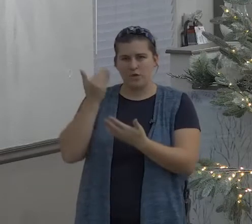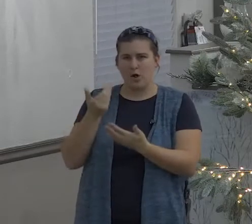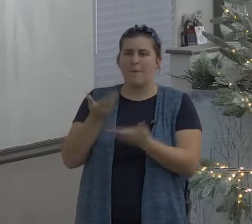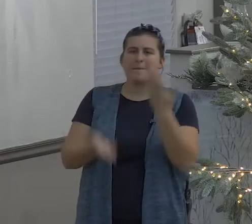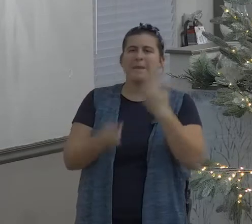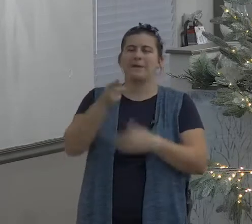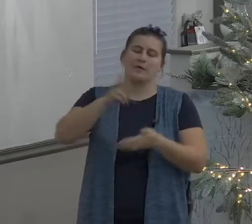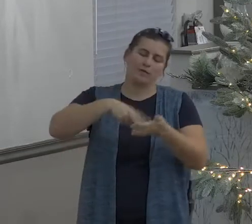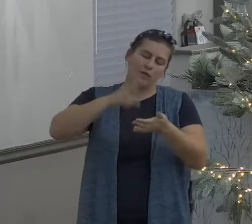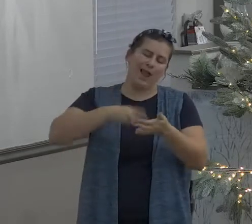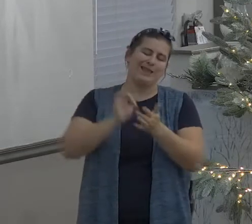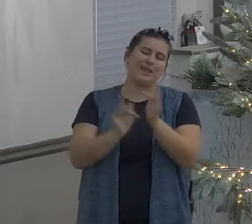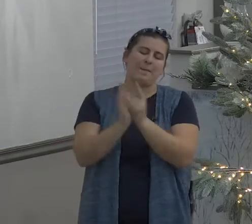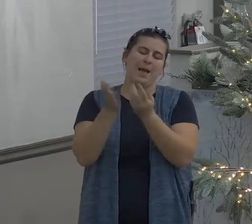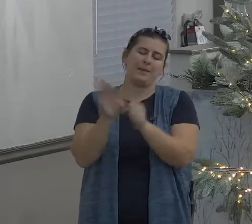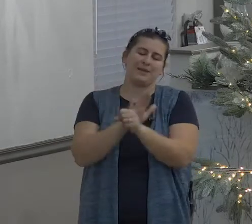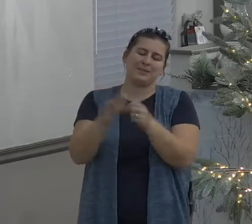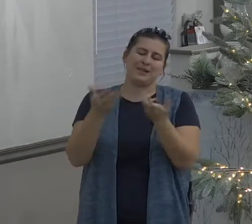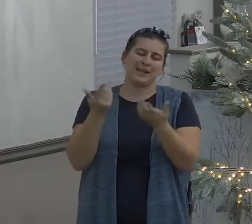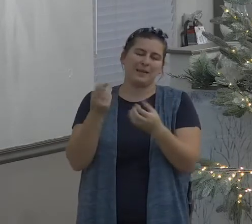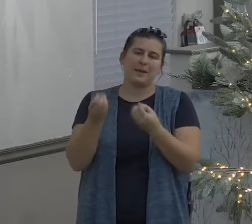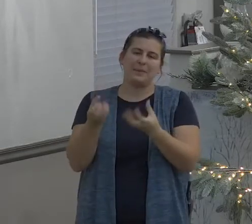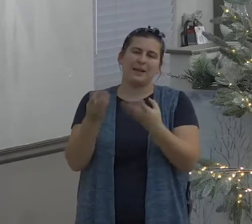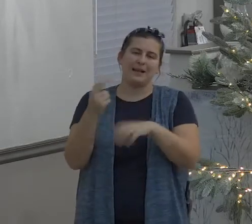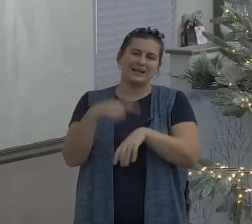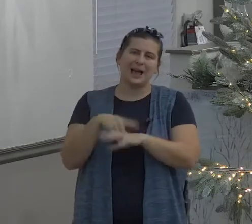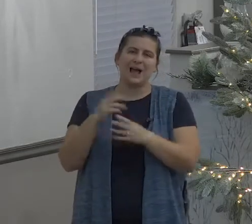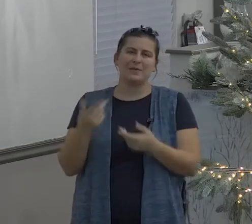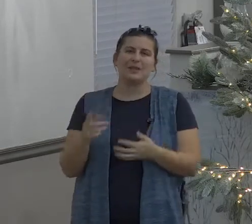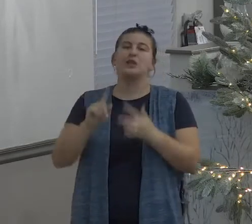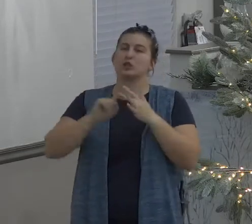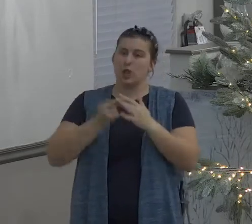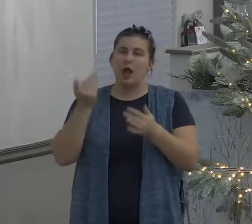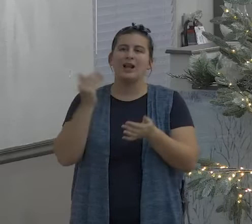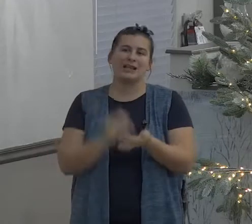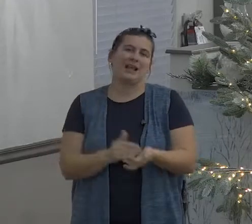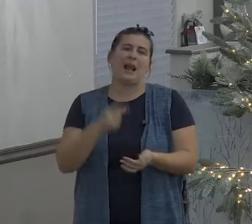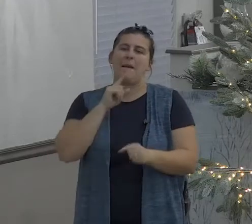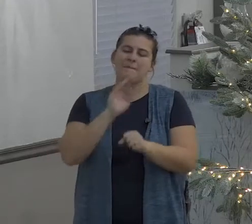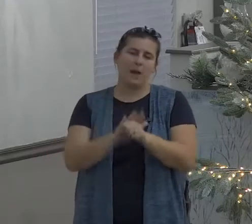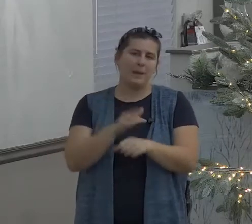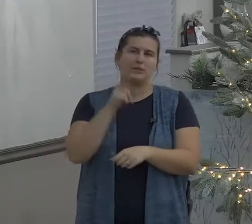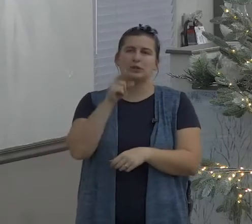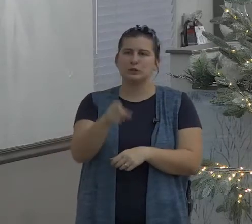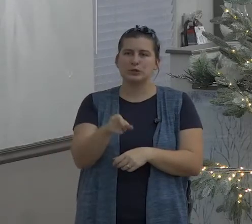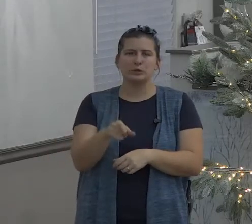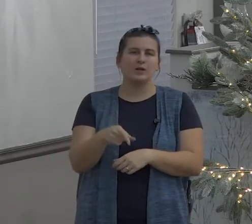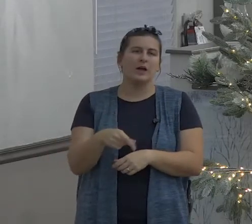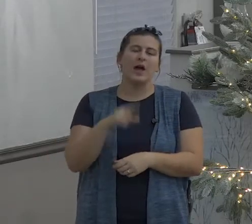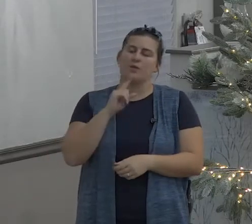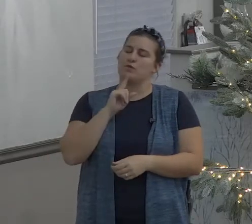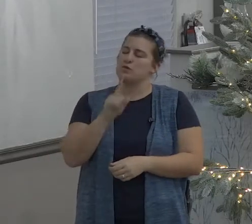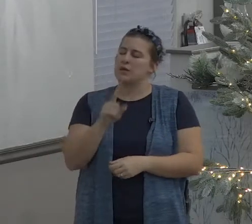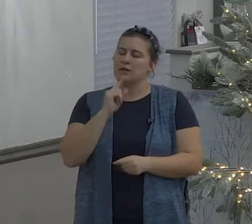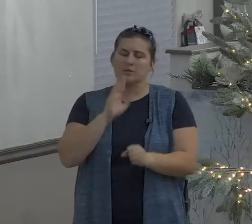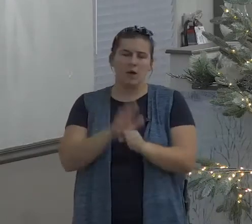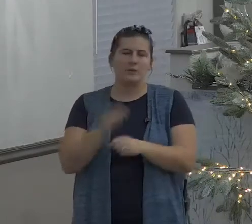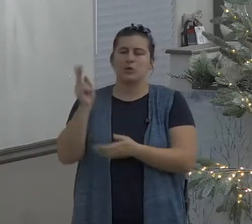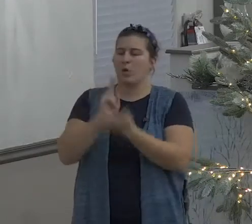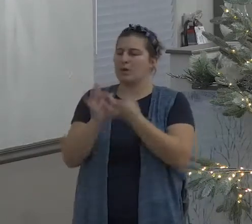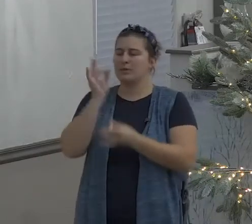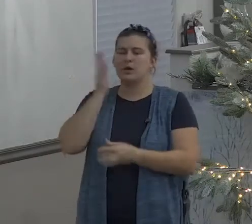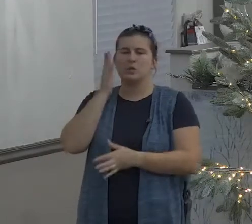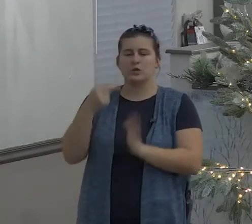never the Holy Spirit of God is going to bring things out of the word that you never saw you say oh I've read the Bible through